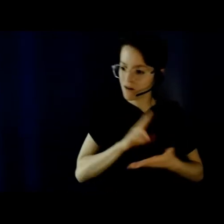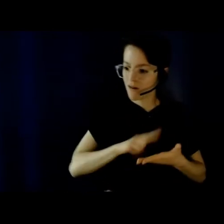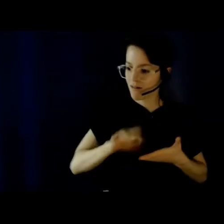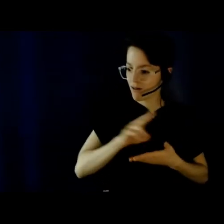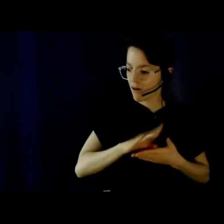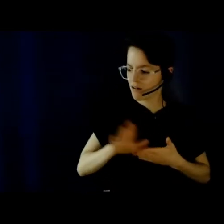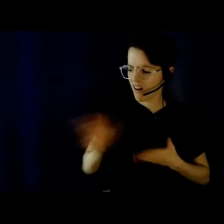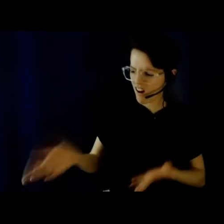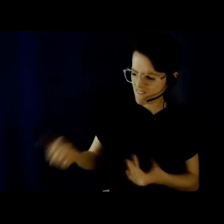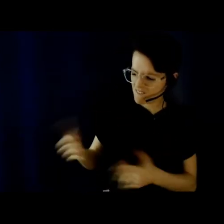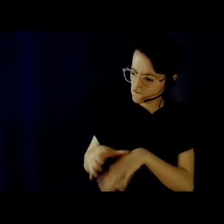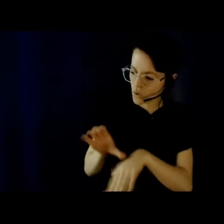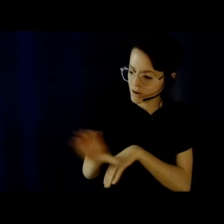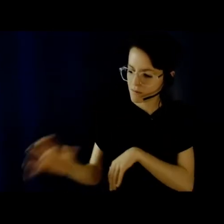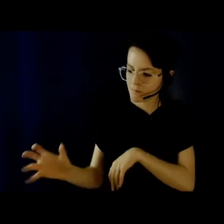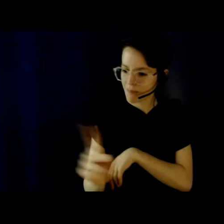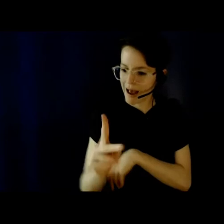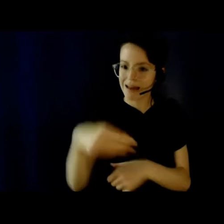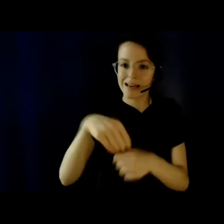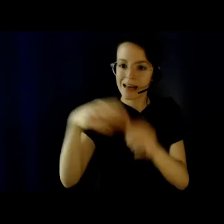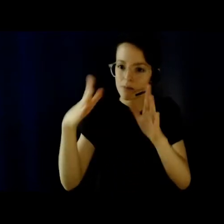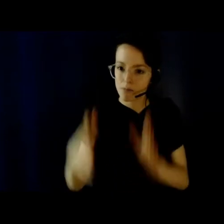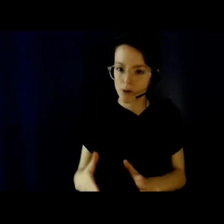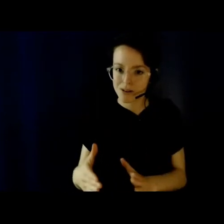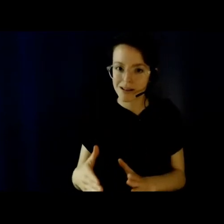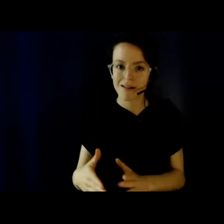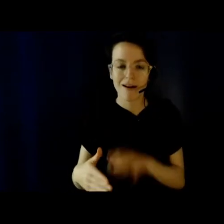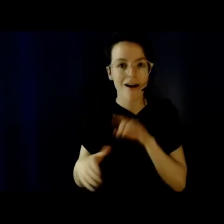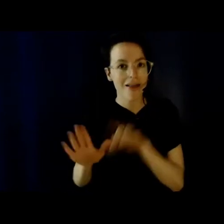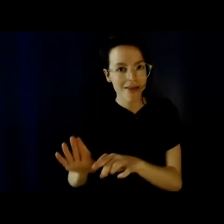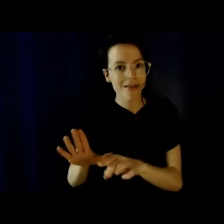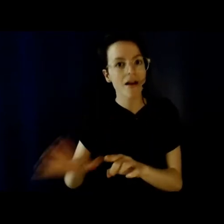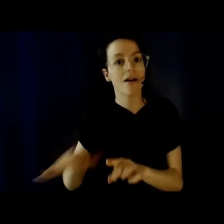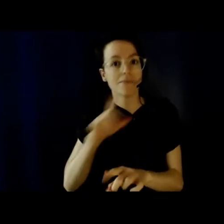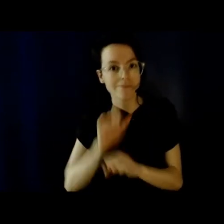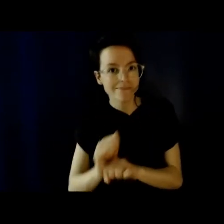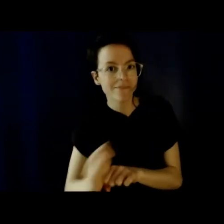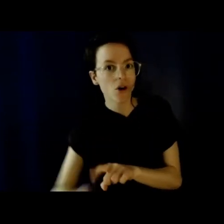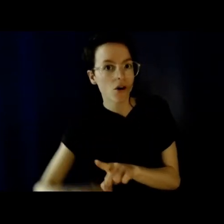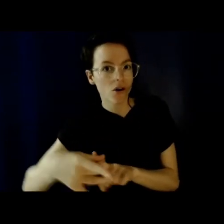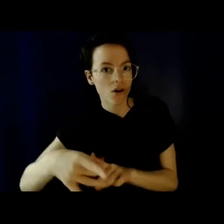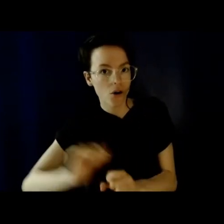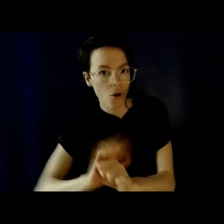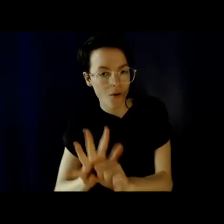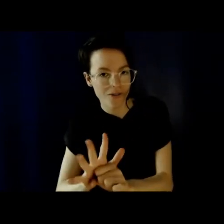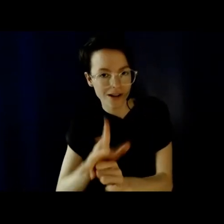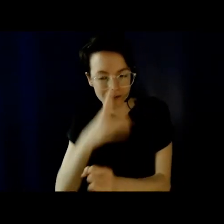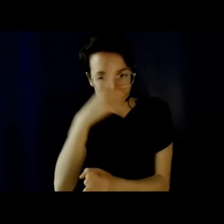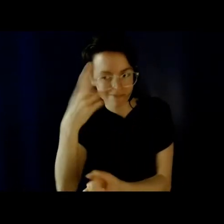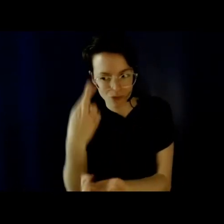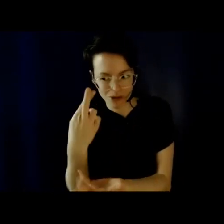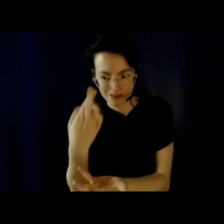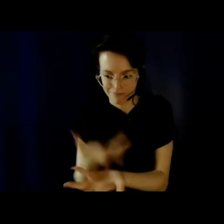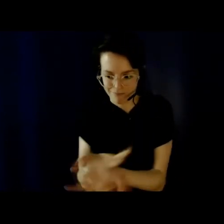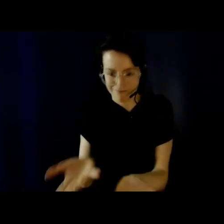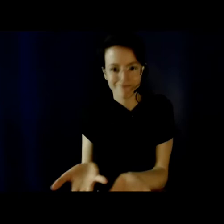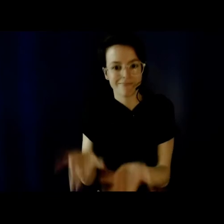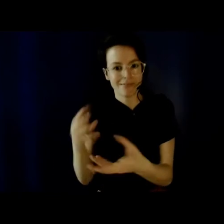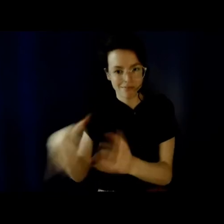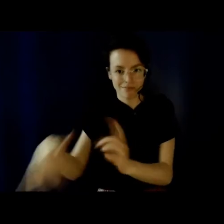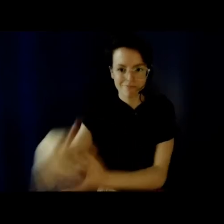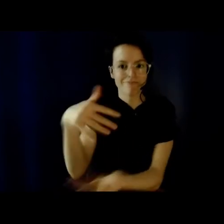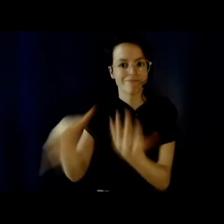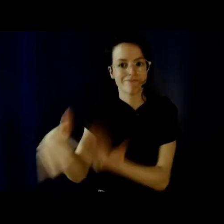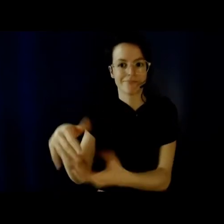So with respect to the first group, I need to start off by stating an unspoken truth, which is that what often